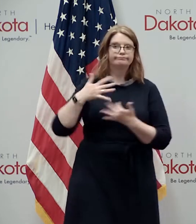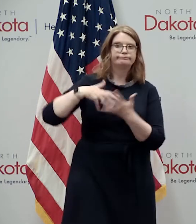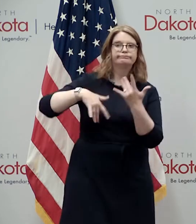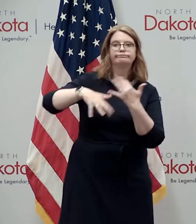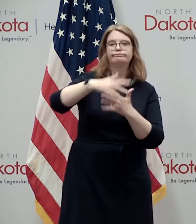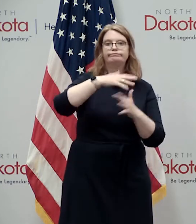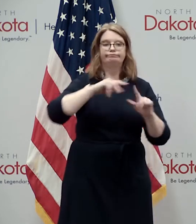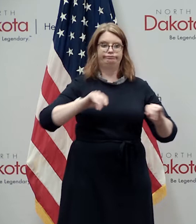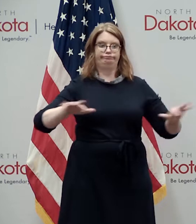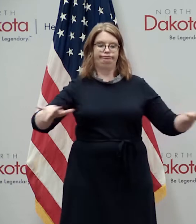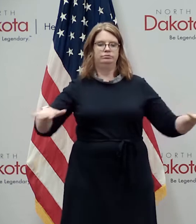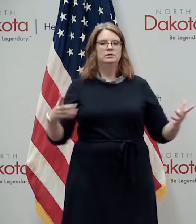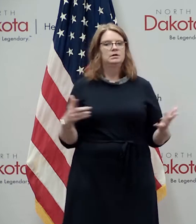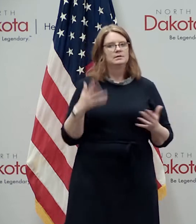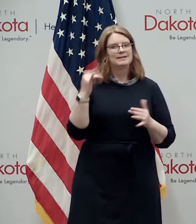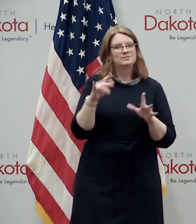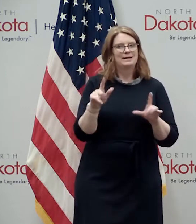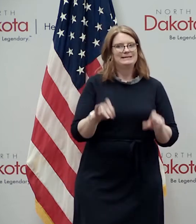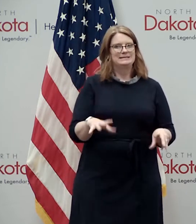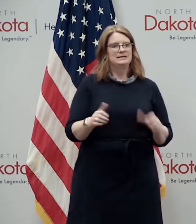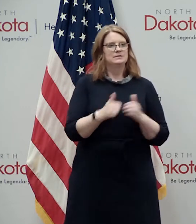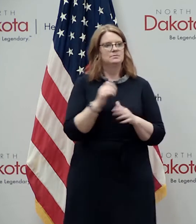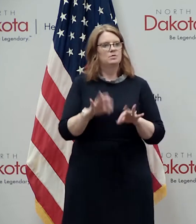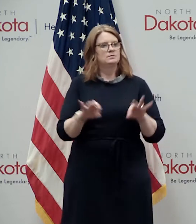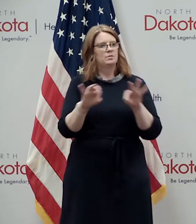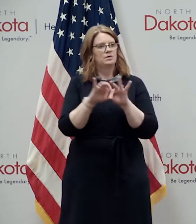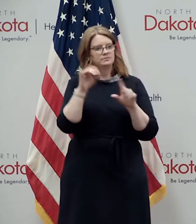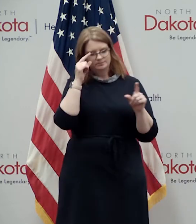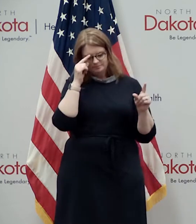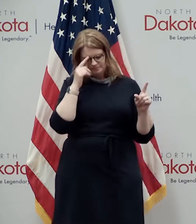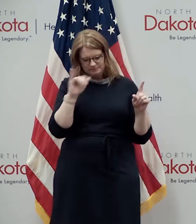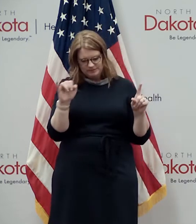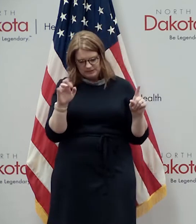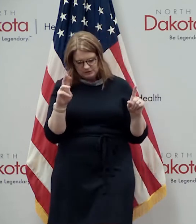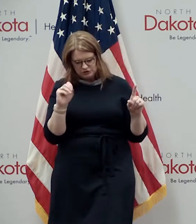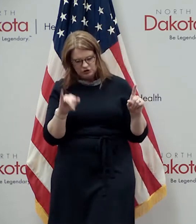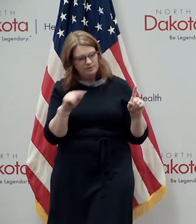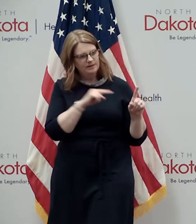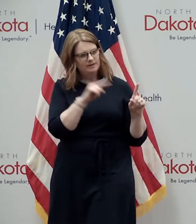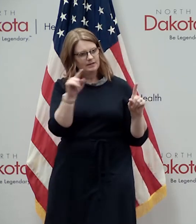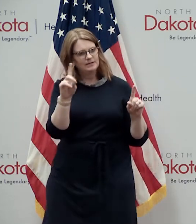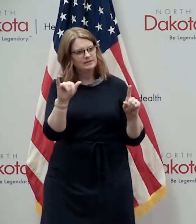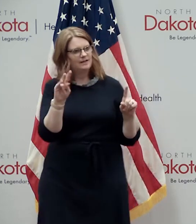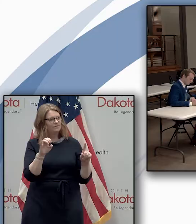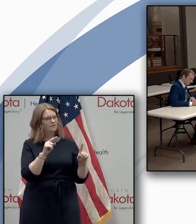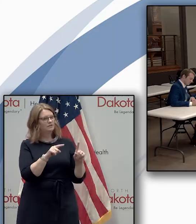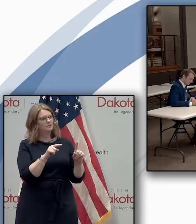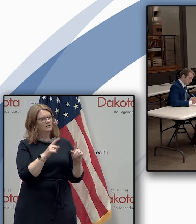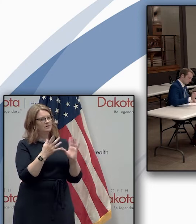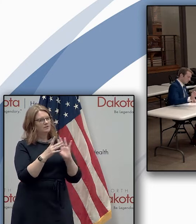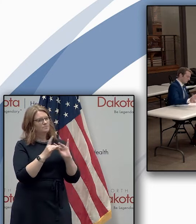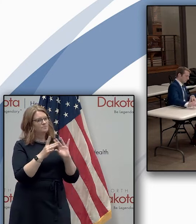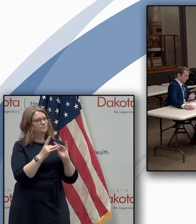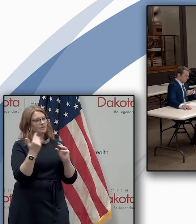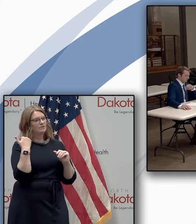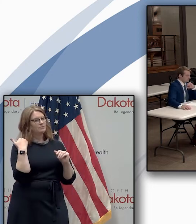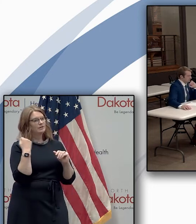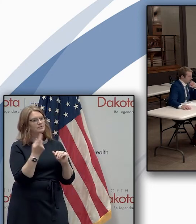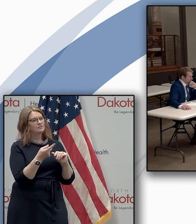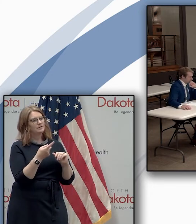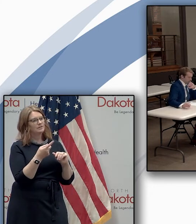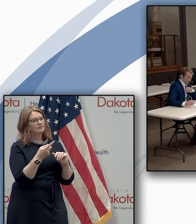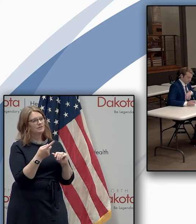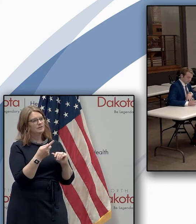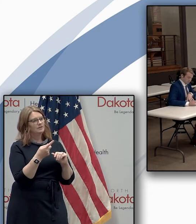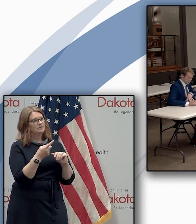key uh a key part of this uh jeremy and then dave uh you you've mentioned in the past that you'd like all